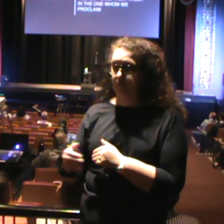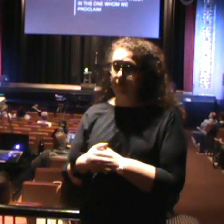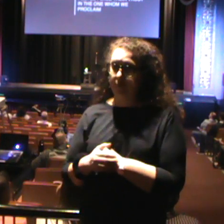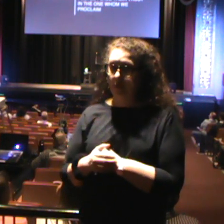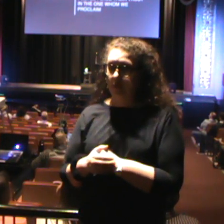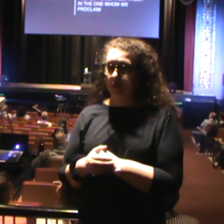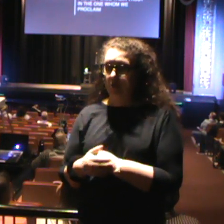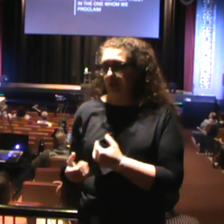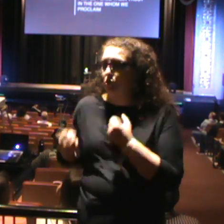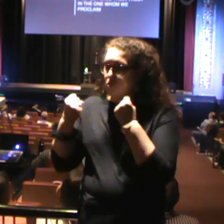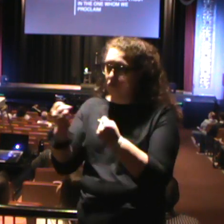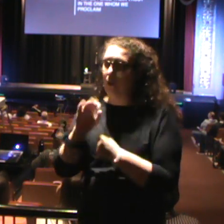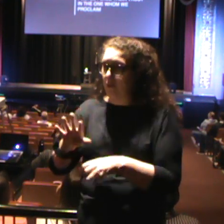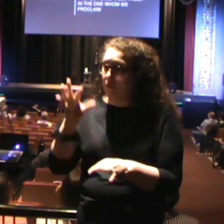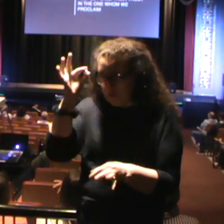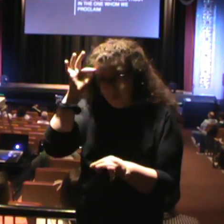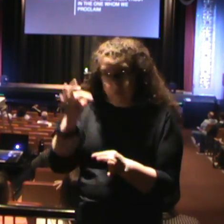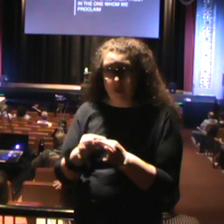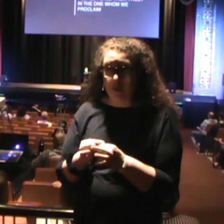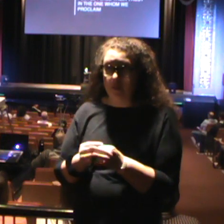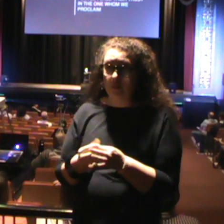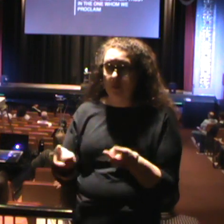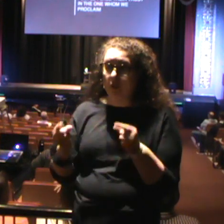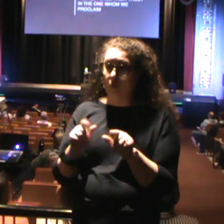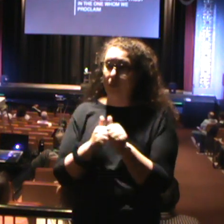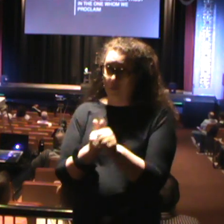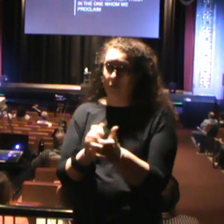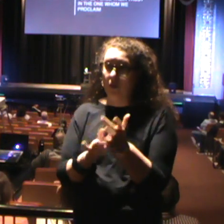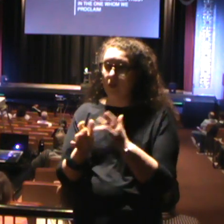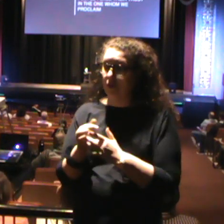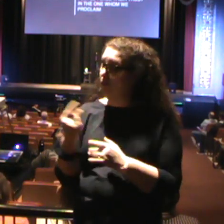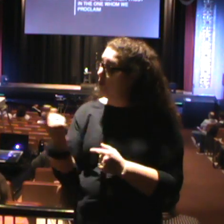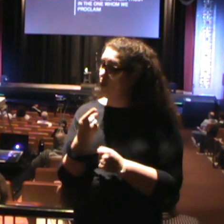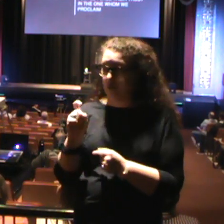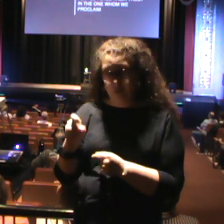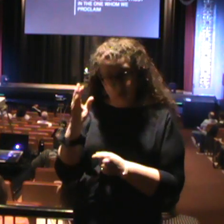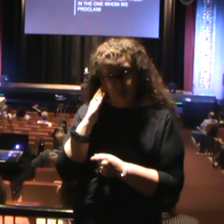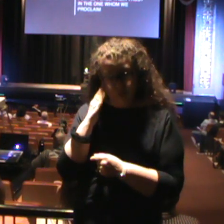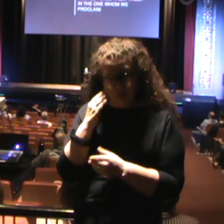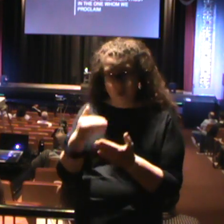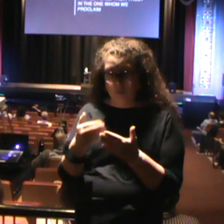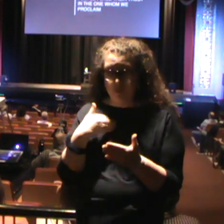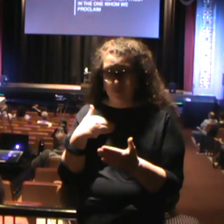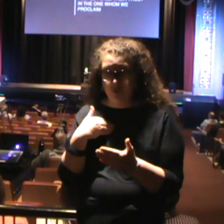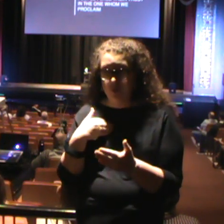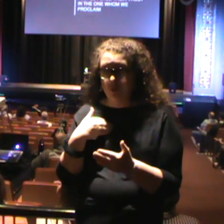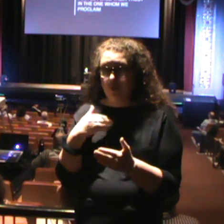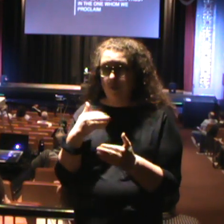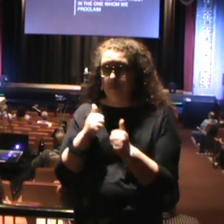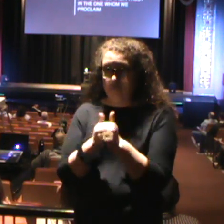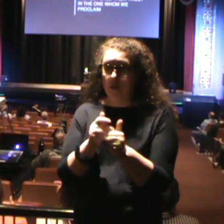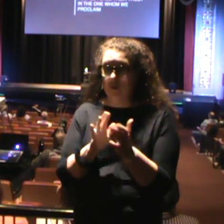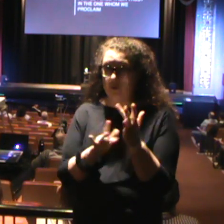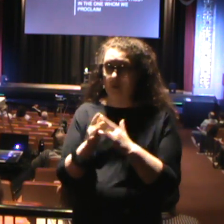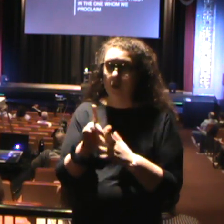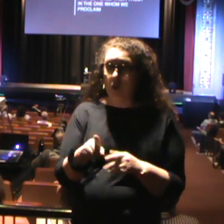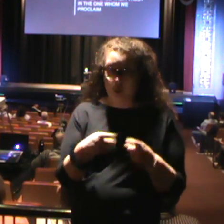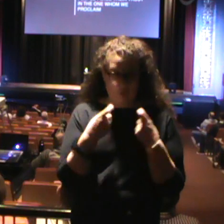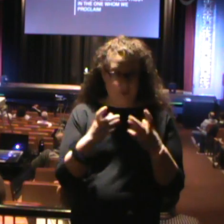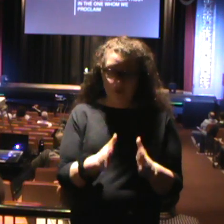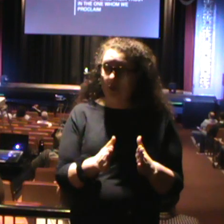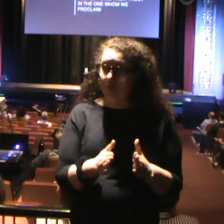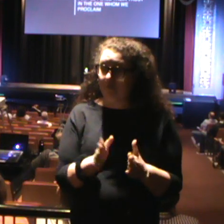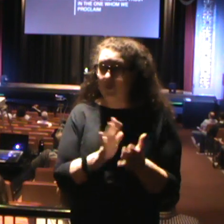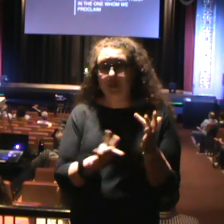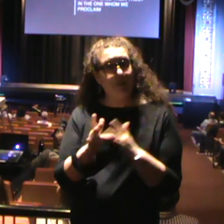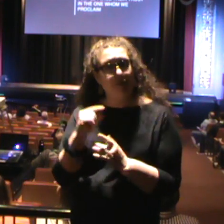up your faith. You know, when you follow Jesus, the only thing that you need to know before you follow Jesus is you're a sinner and he's the only